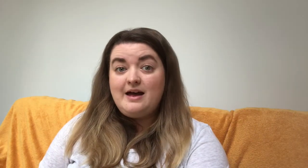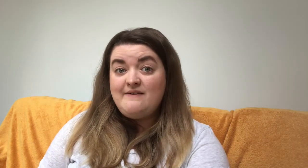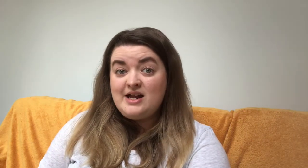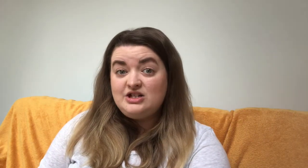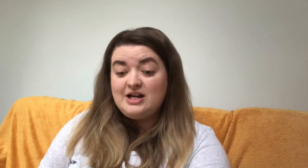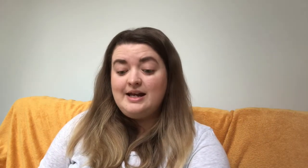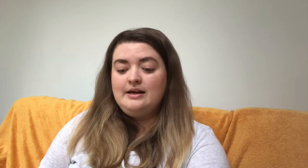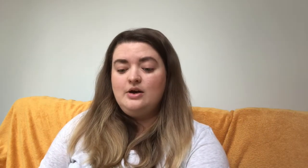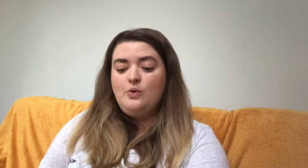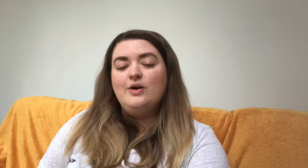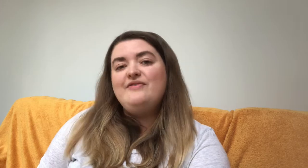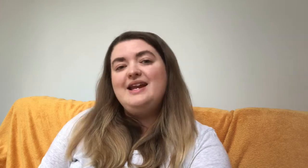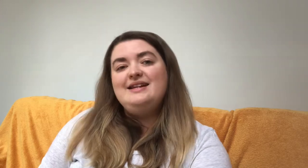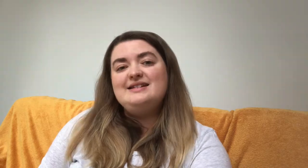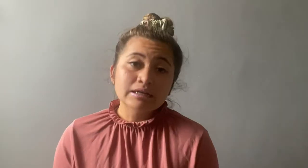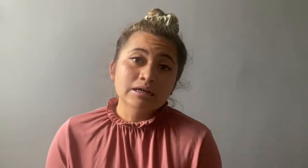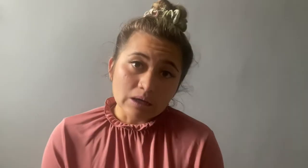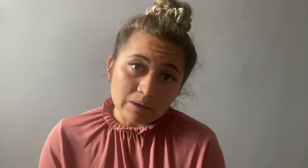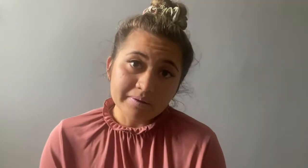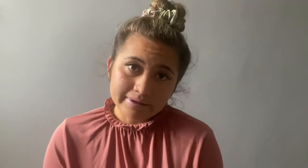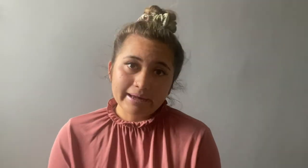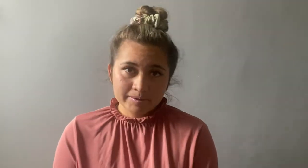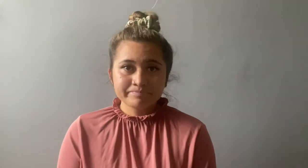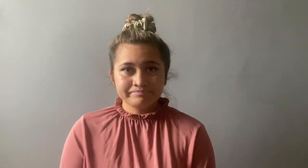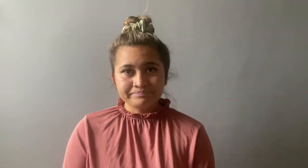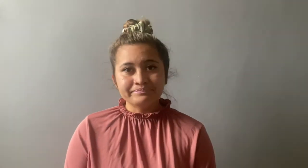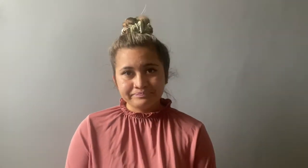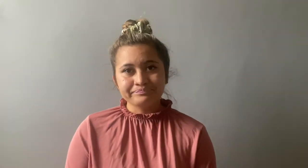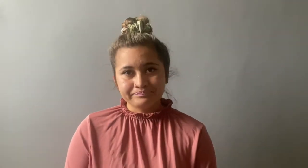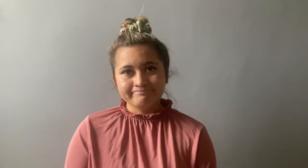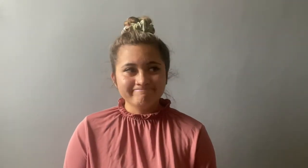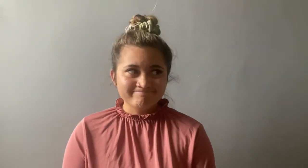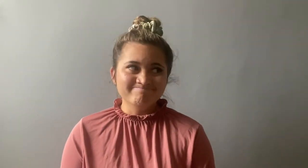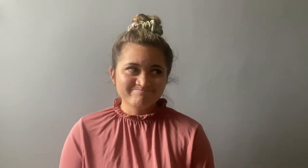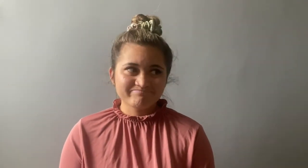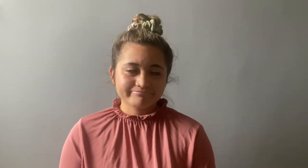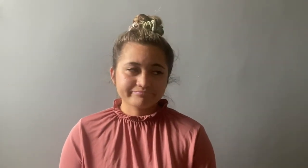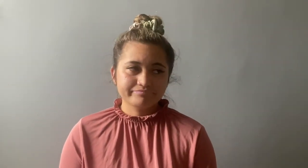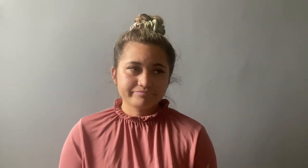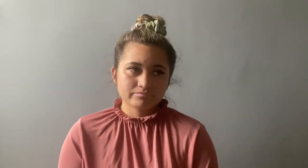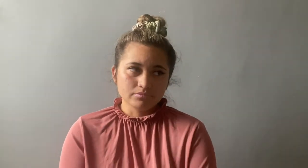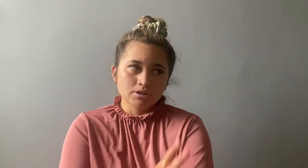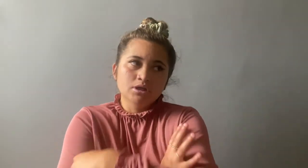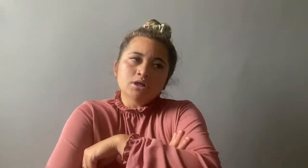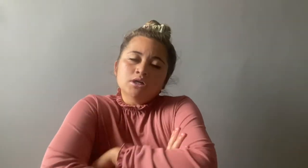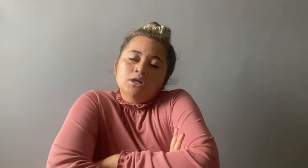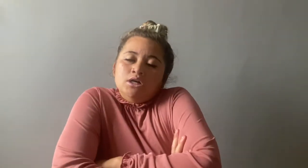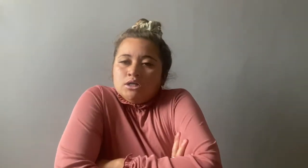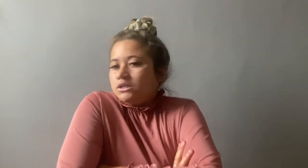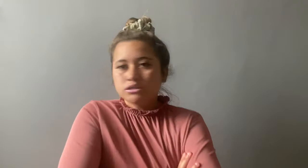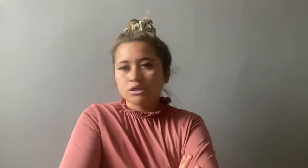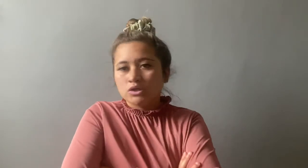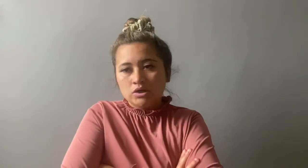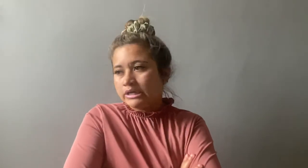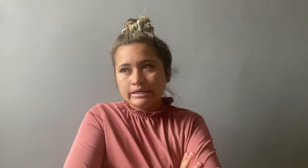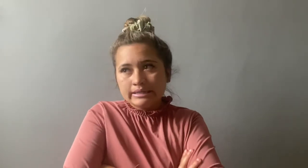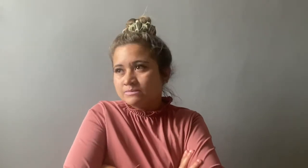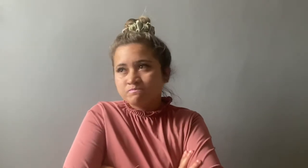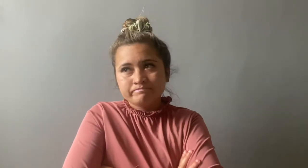Eventually, one of the leaders admits to turning off the light, but not to stealing the pizza. It was an accident.